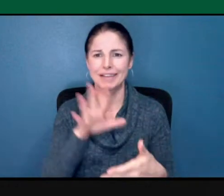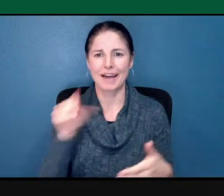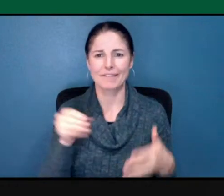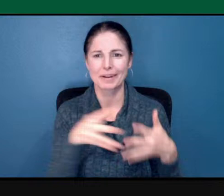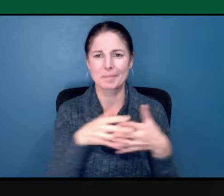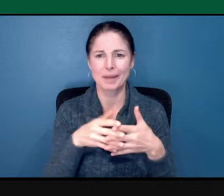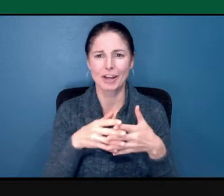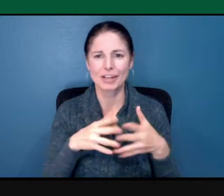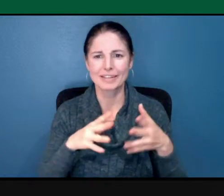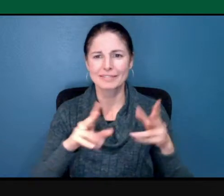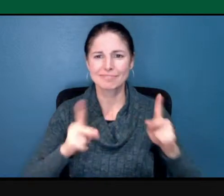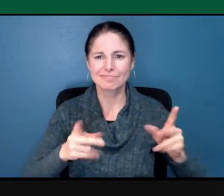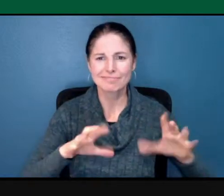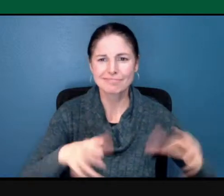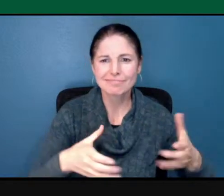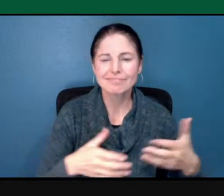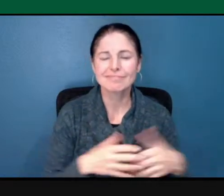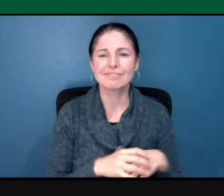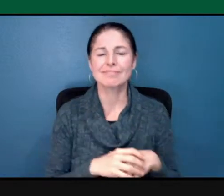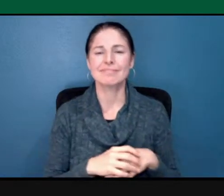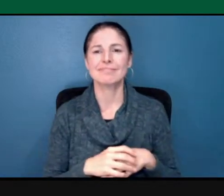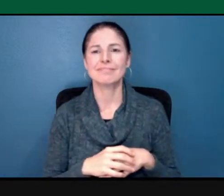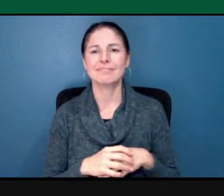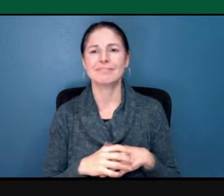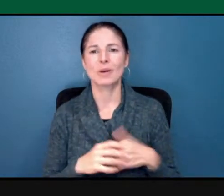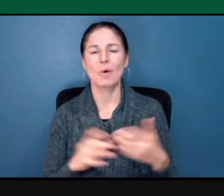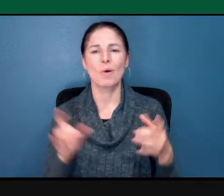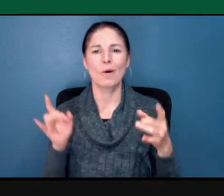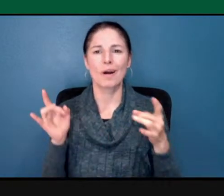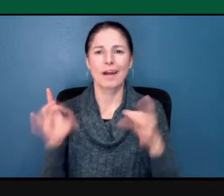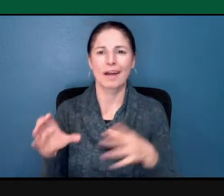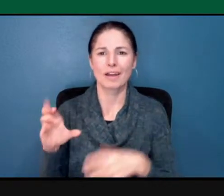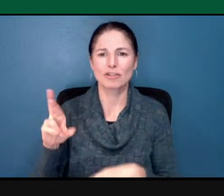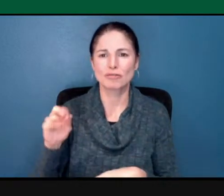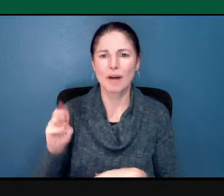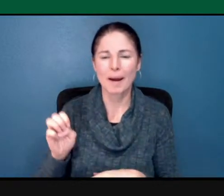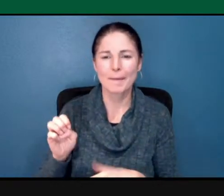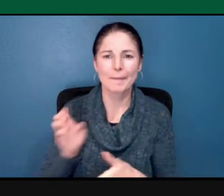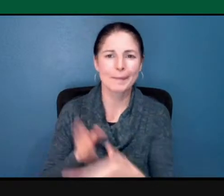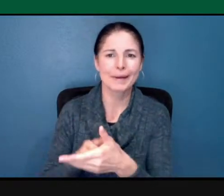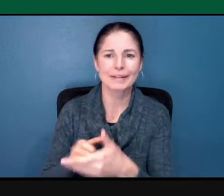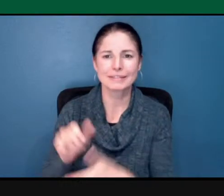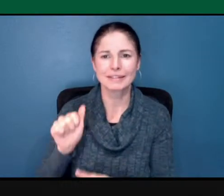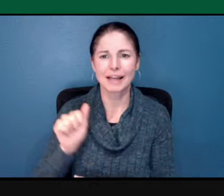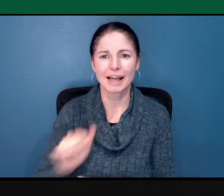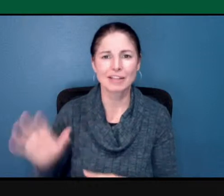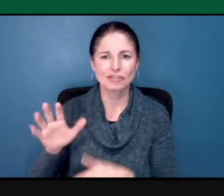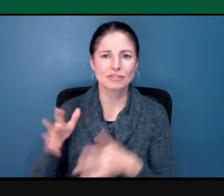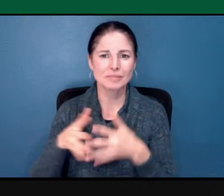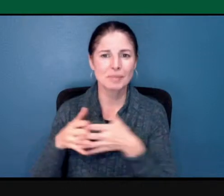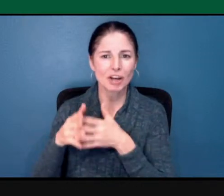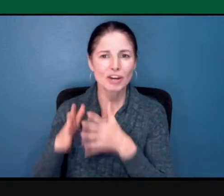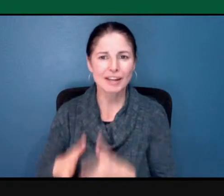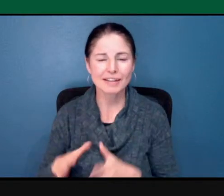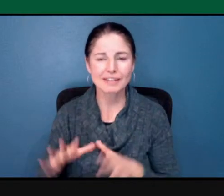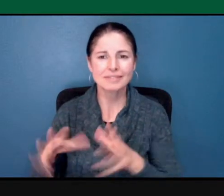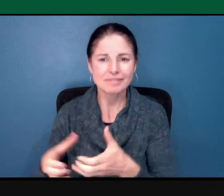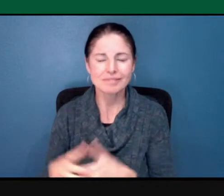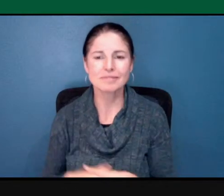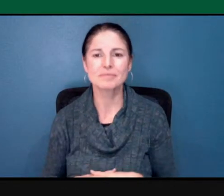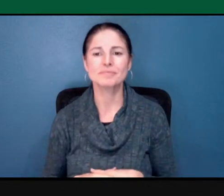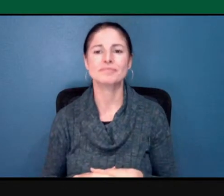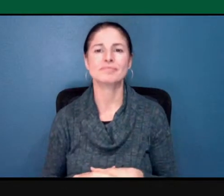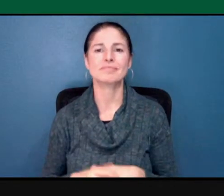it's the hate crimes against Asian Americans, whether it is the continuing demonization of